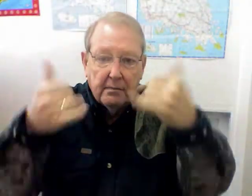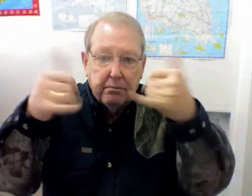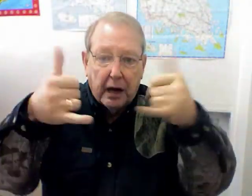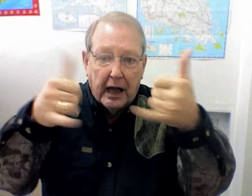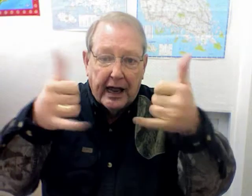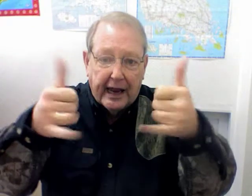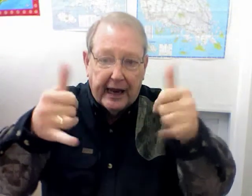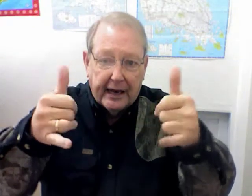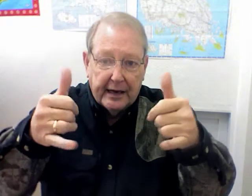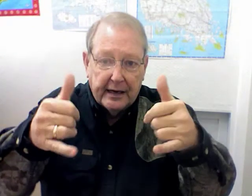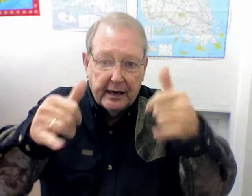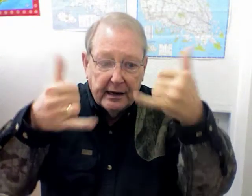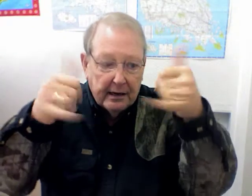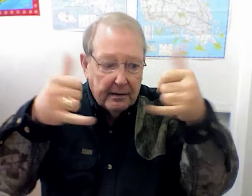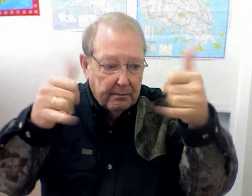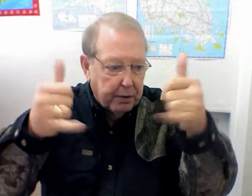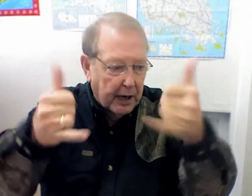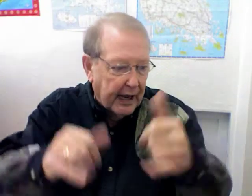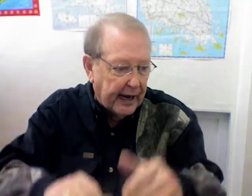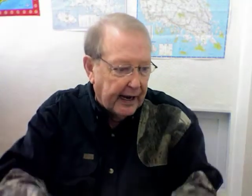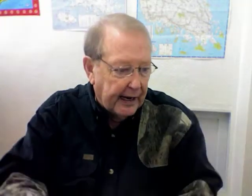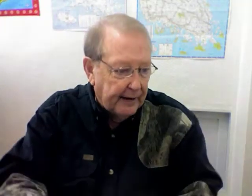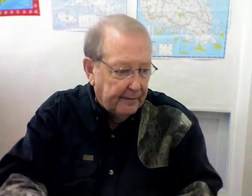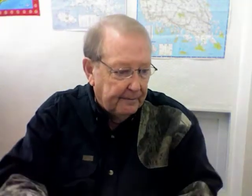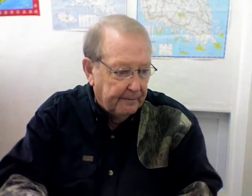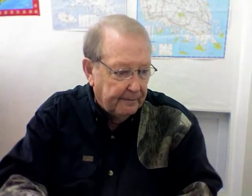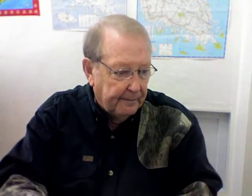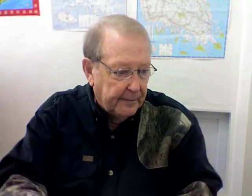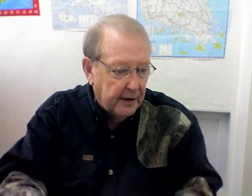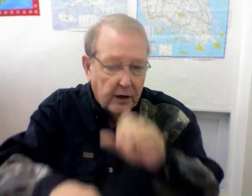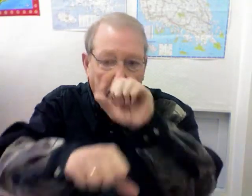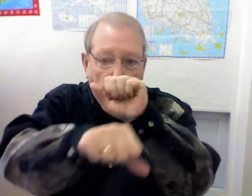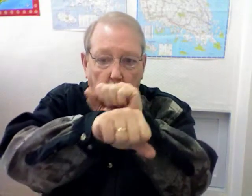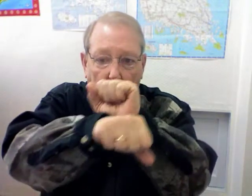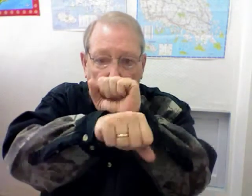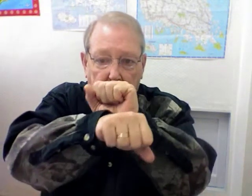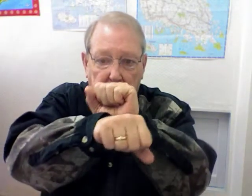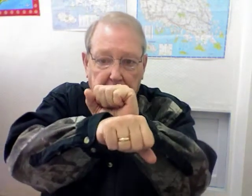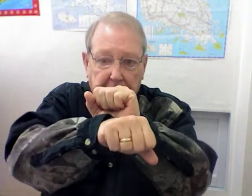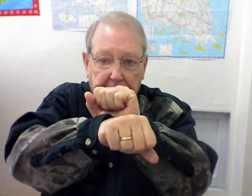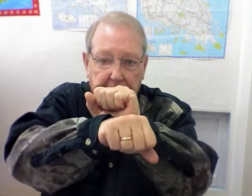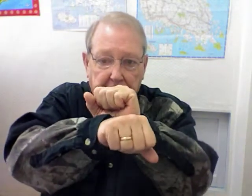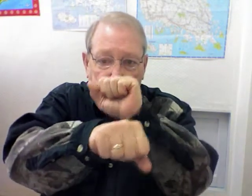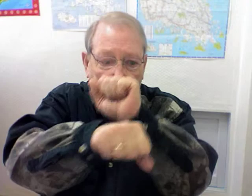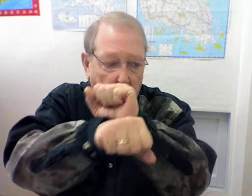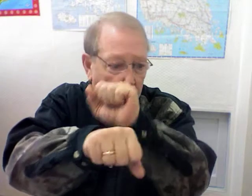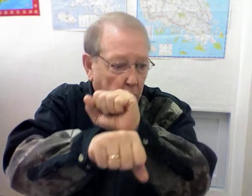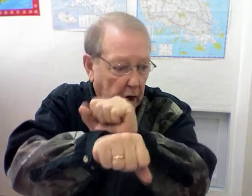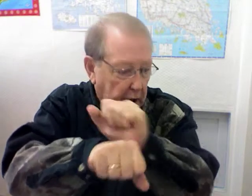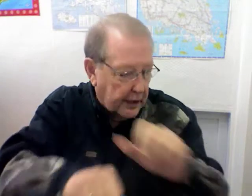Play. Play. Work. Work. Work.